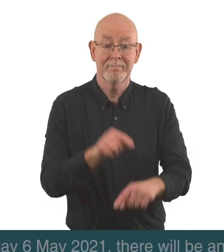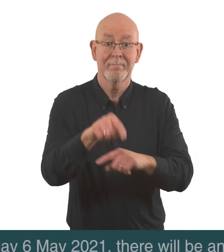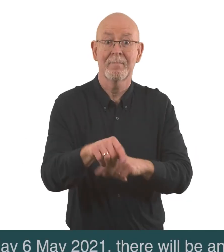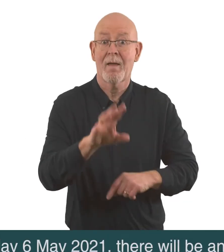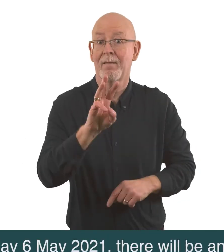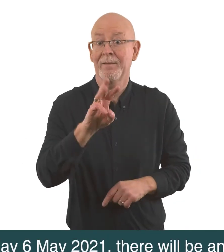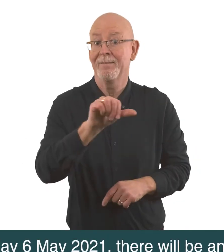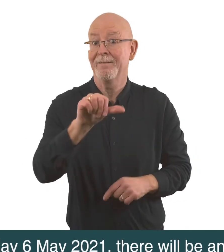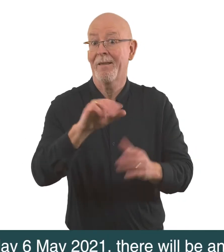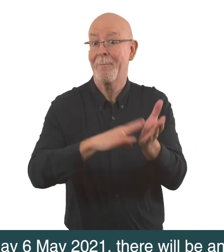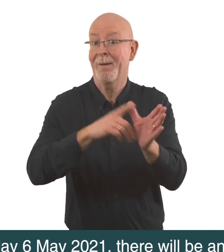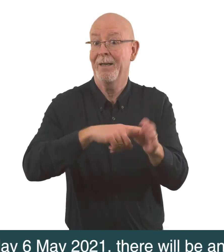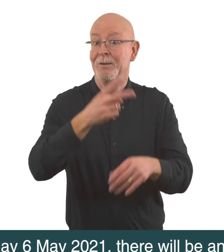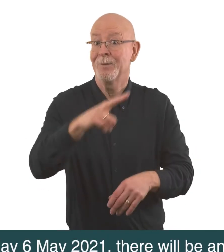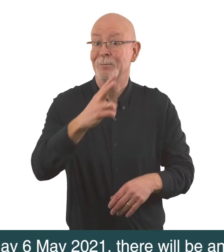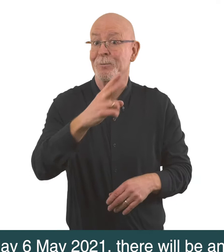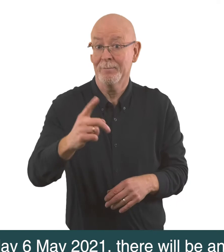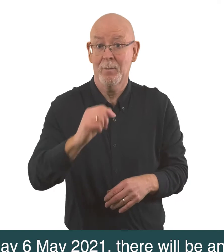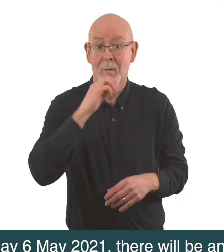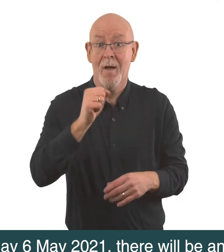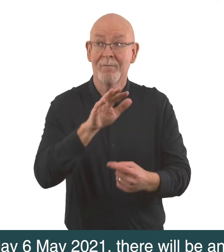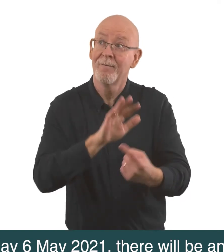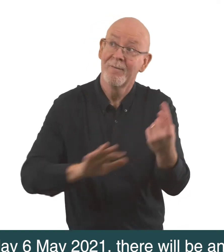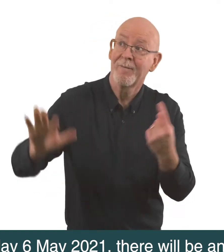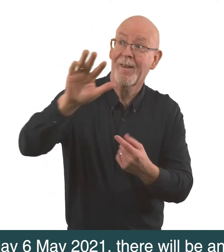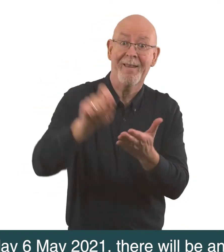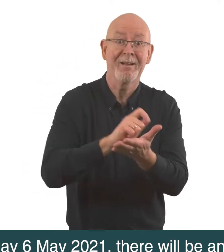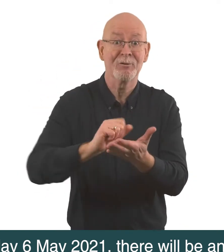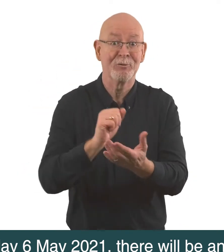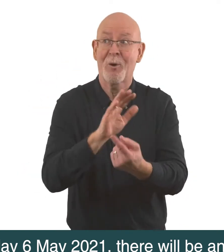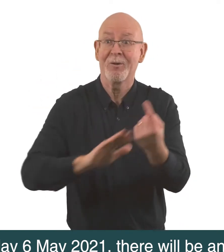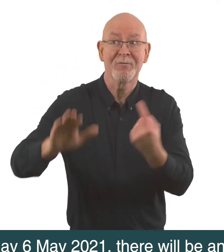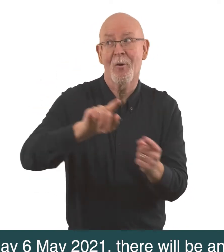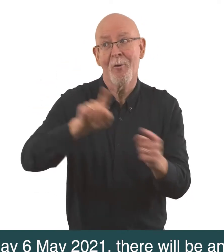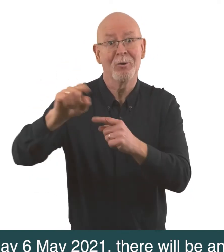On Thursday 6th May 2021, there will be an election to the Scottish Parliament.